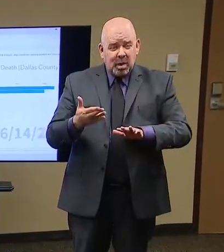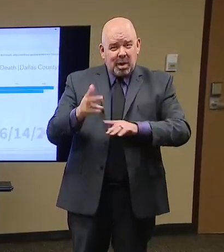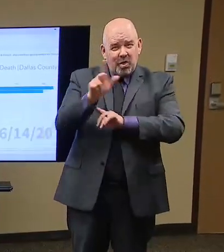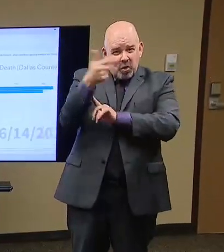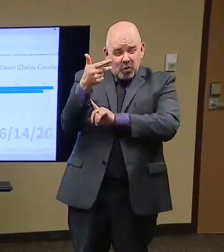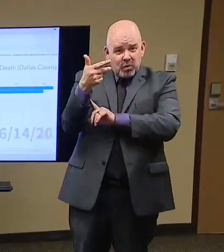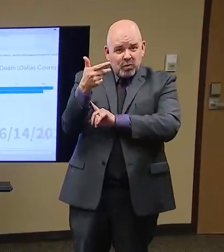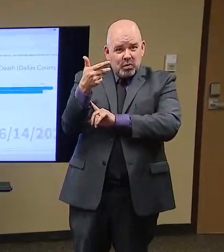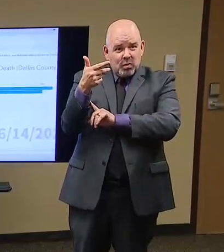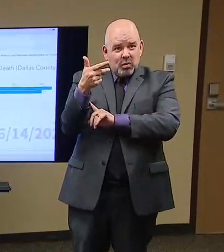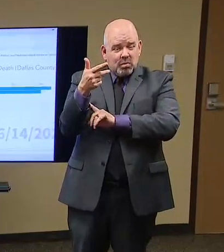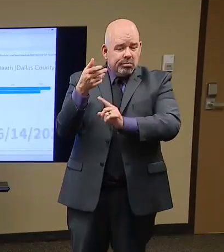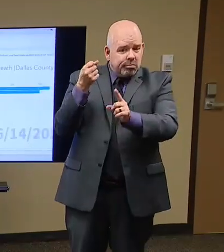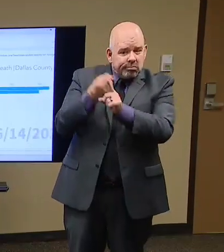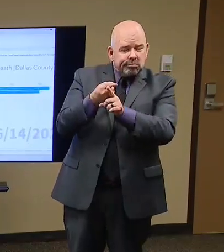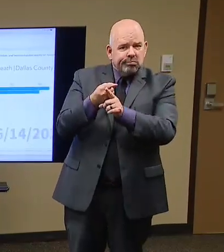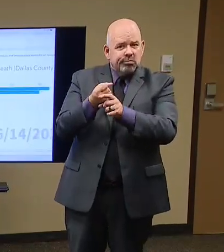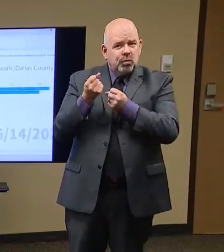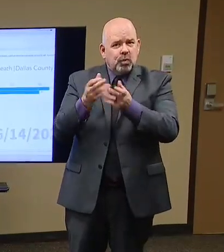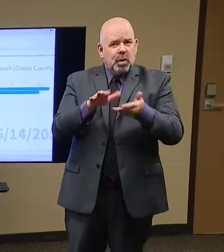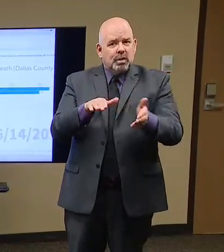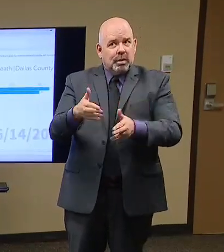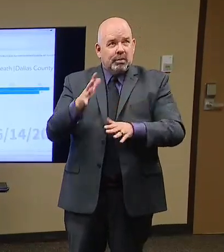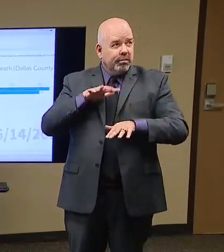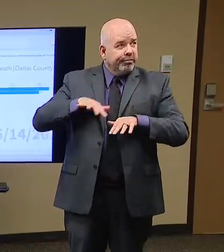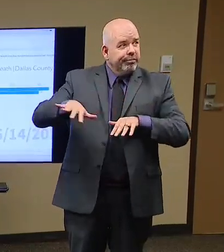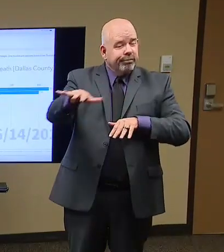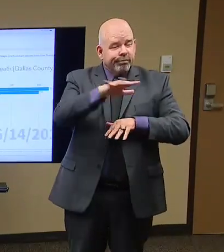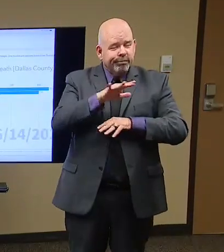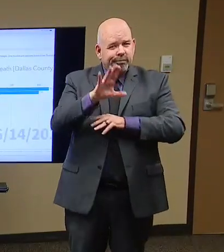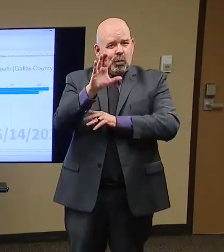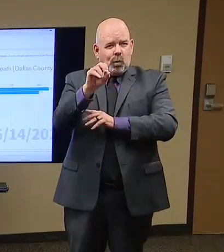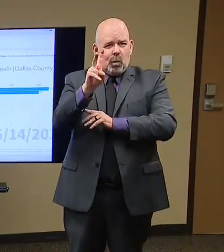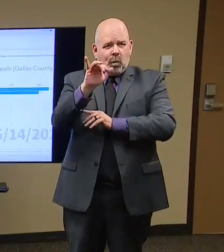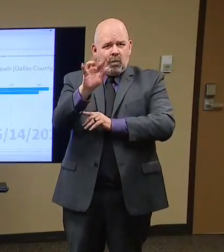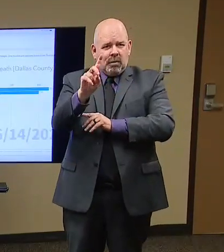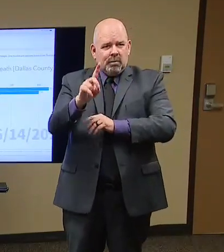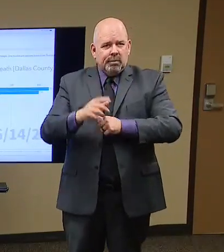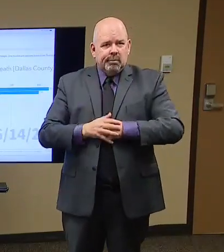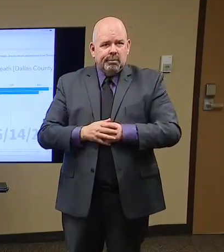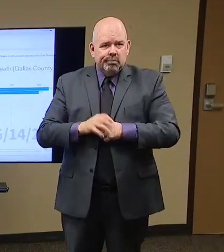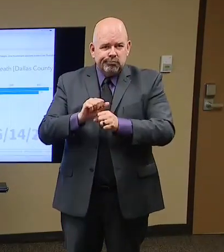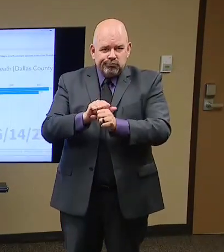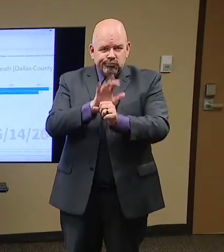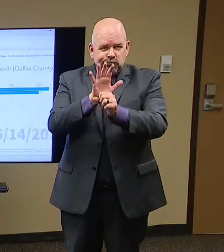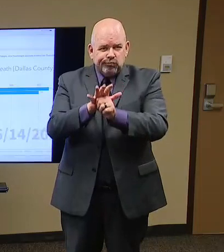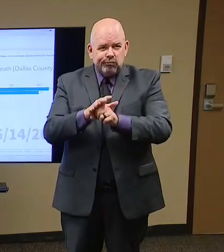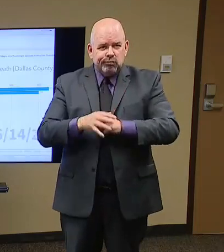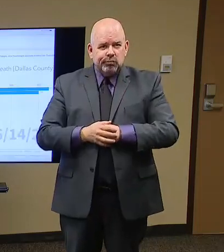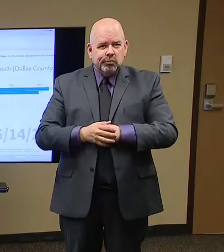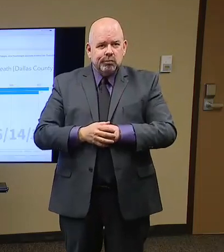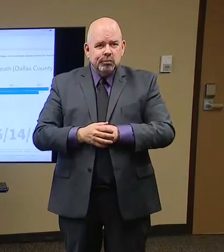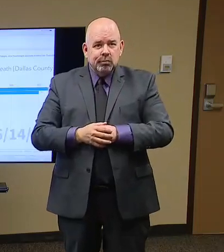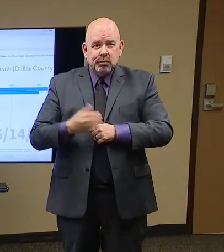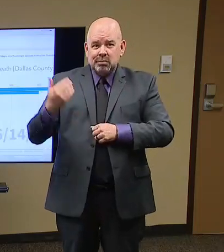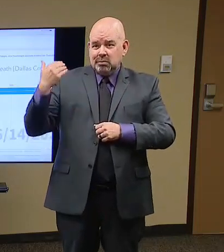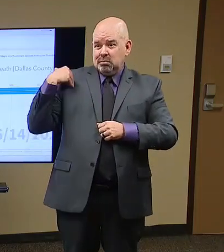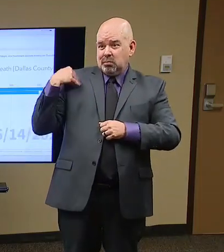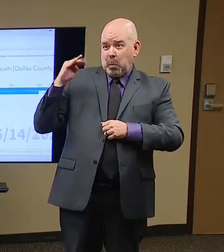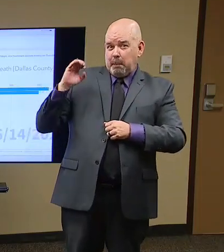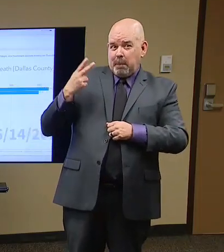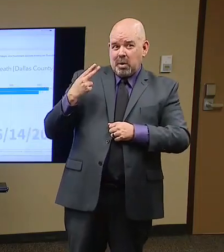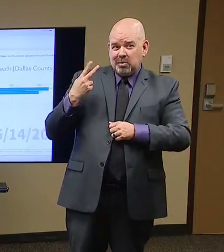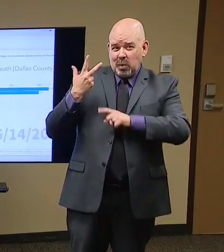of death already. And this is, and you're thinking this just started in March. This is since, you know, like a little over three, almost four